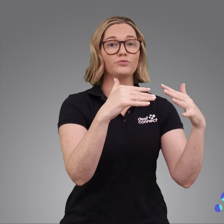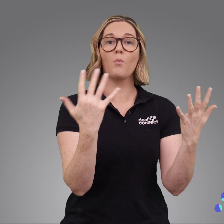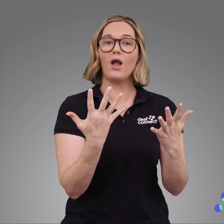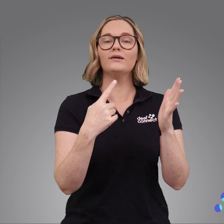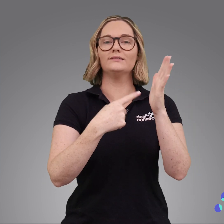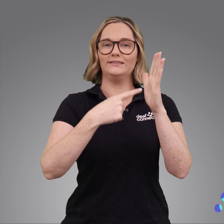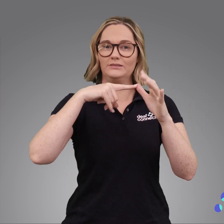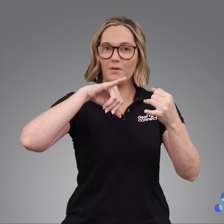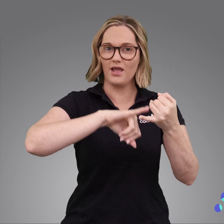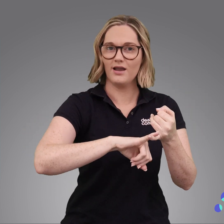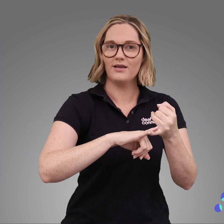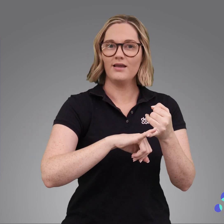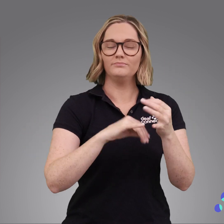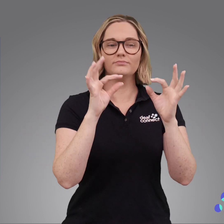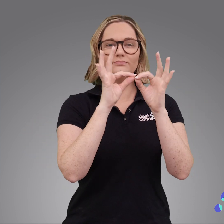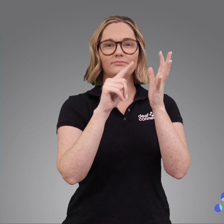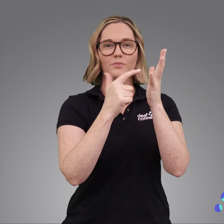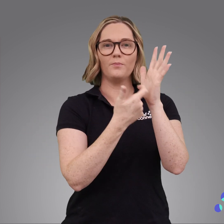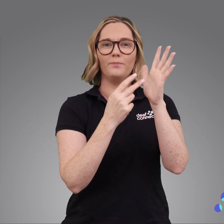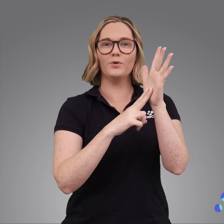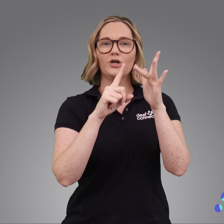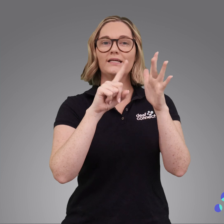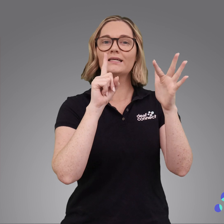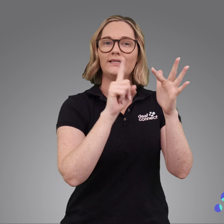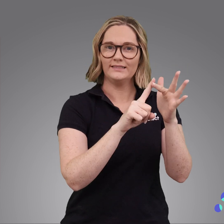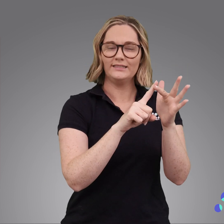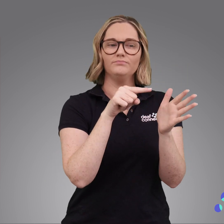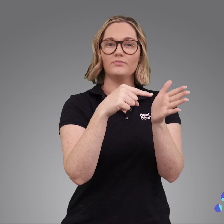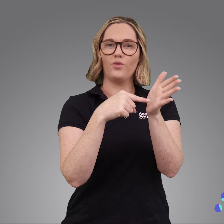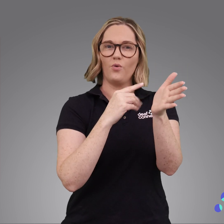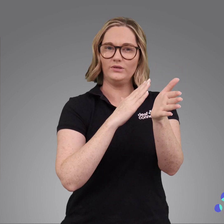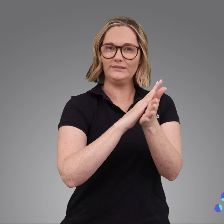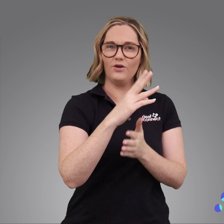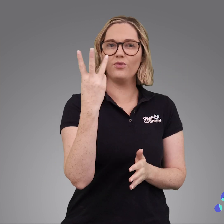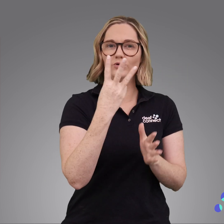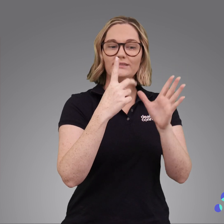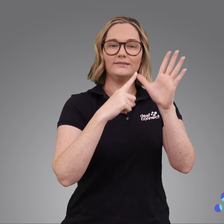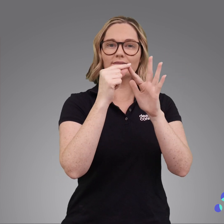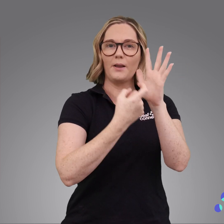Our first two visits will be in Tasmania. We will start in Burnie on the 13th of April.